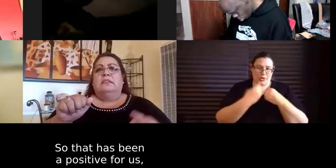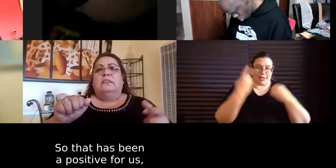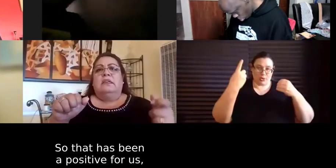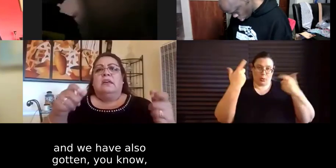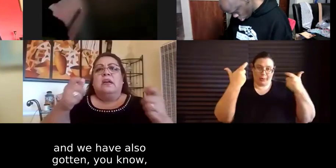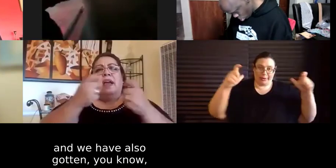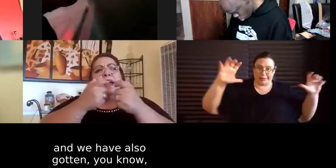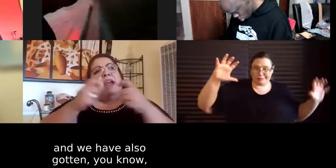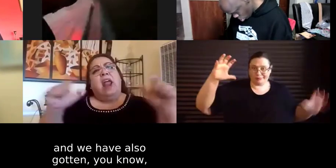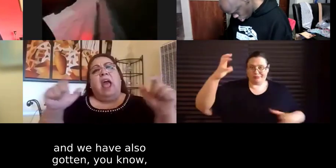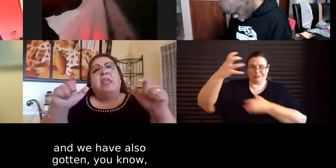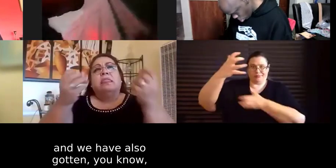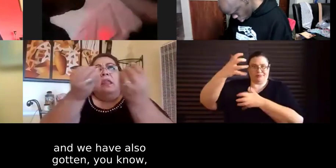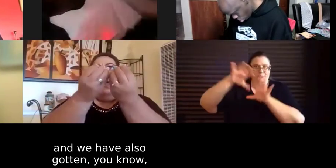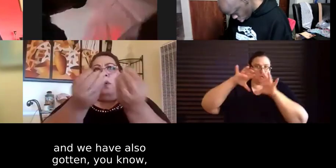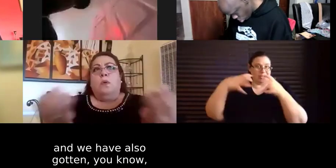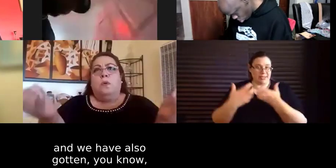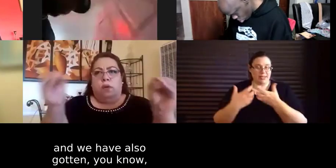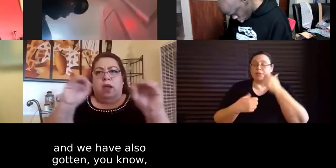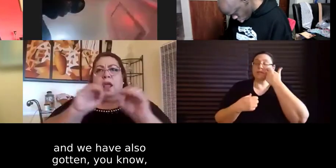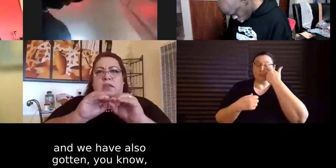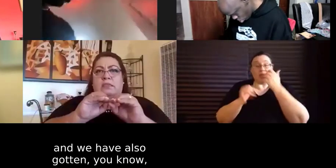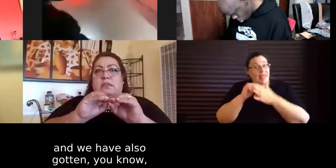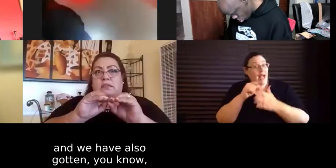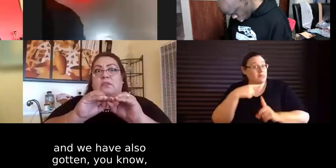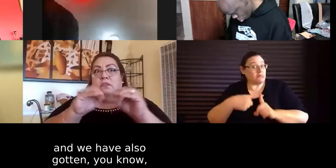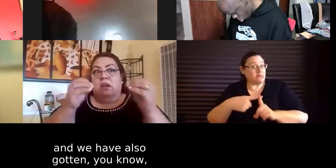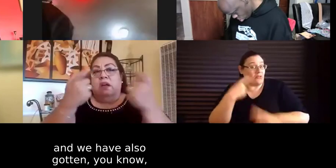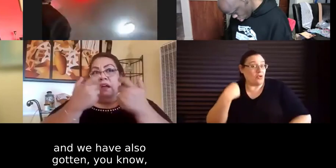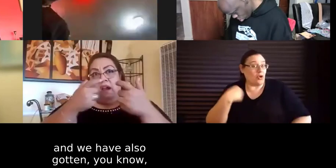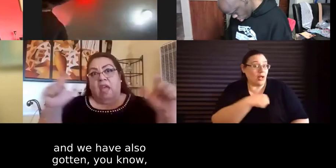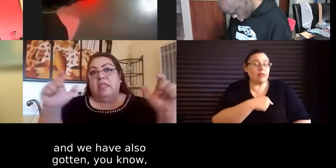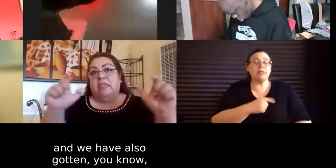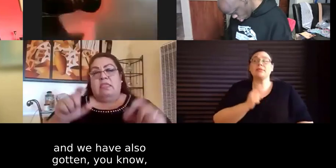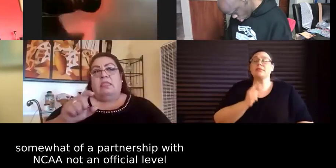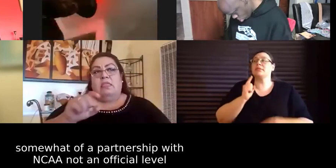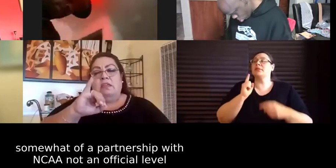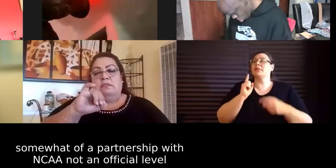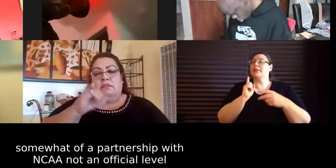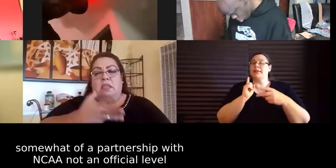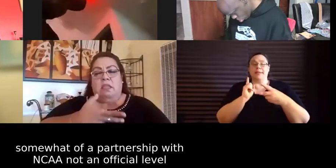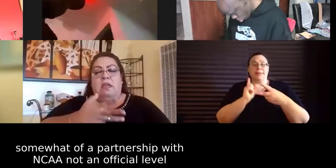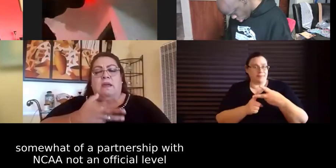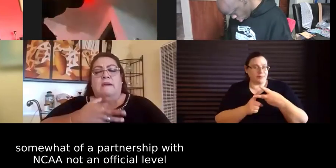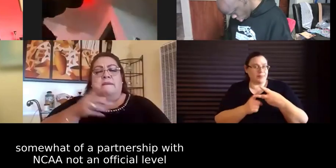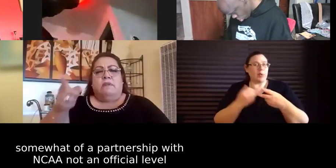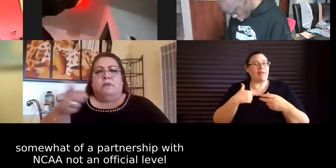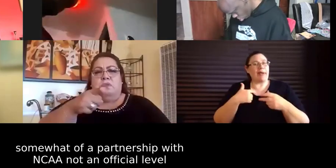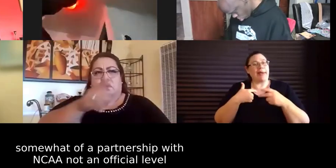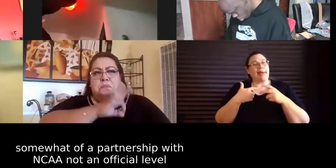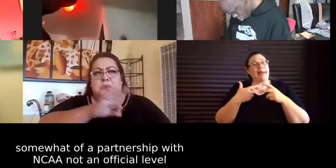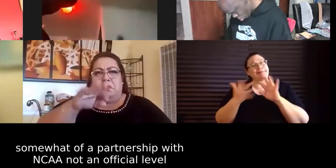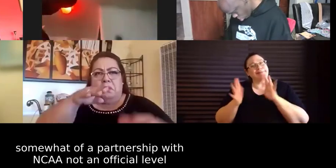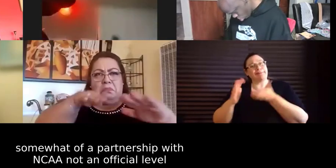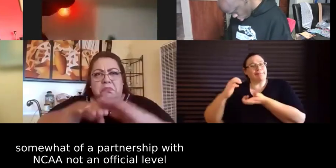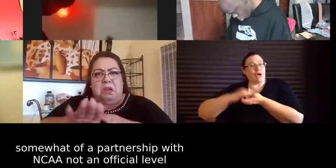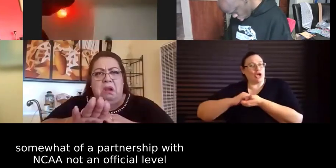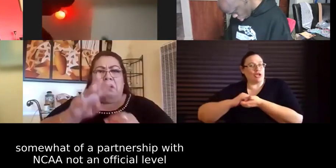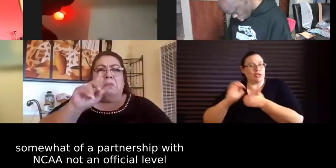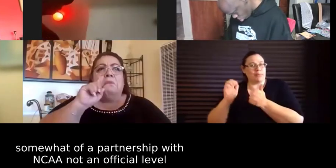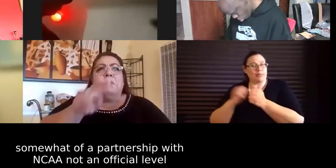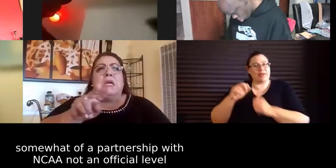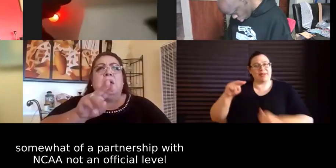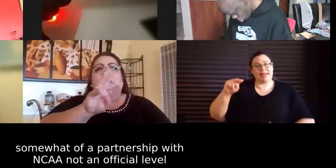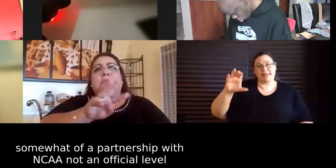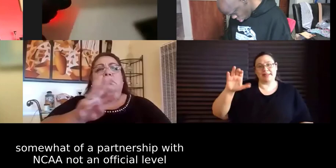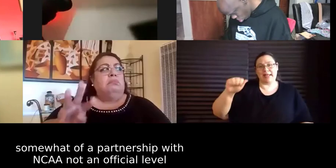positive for us and we've also um gotten um you know somewhat of partnership with ncaa not